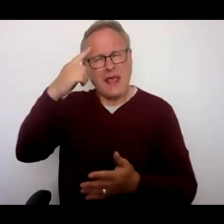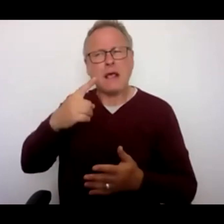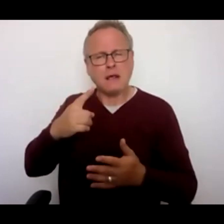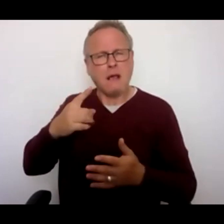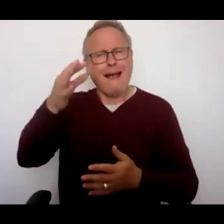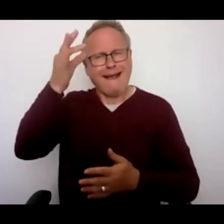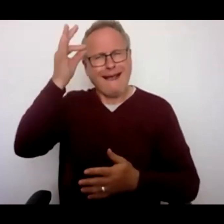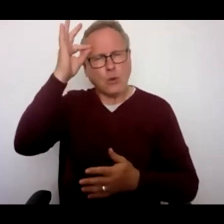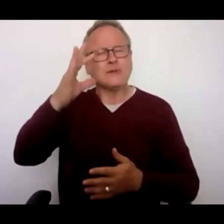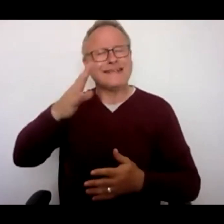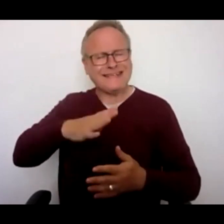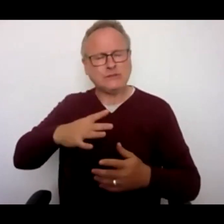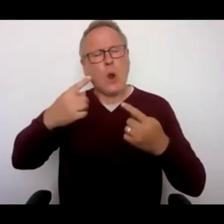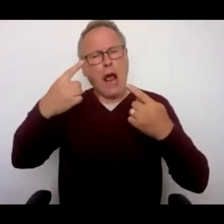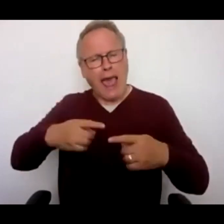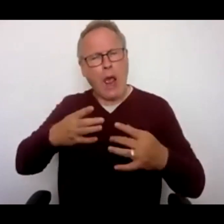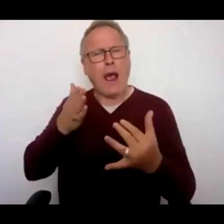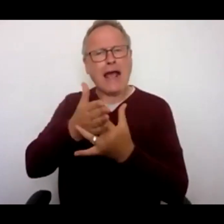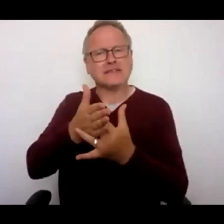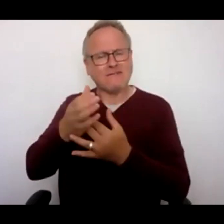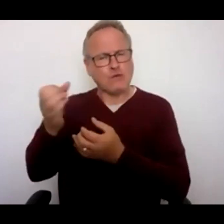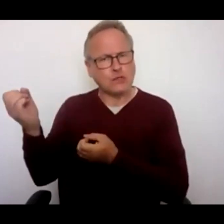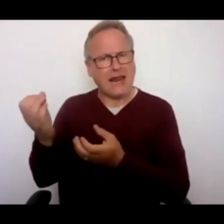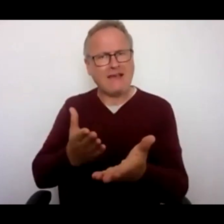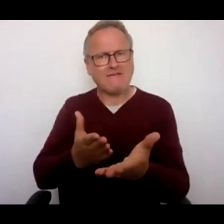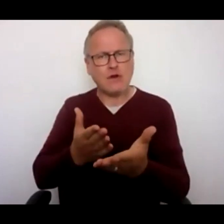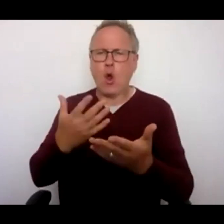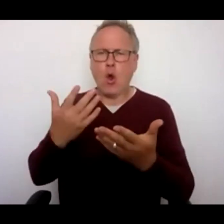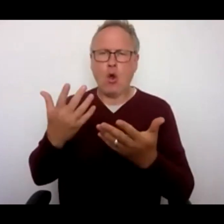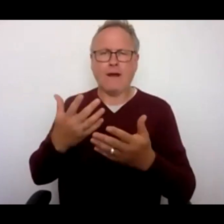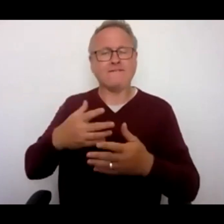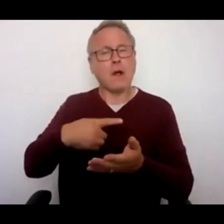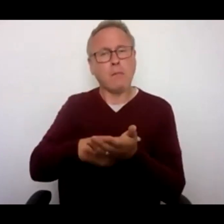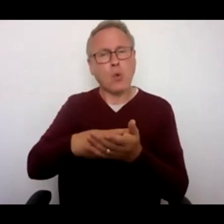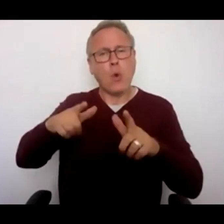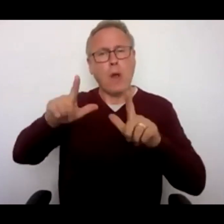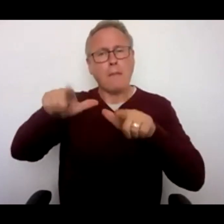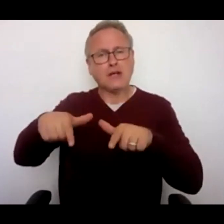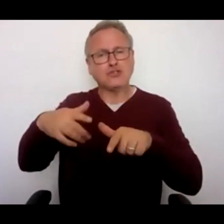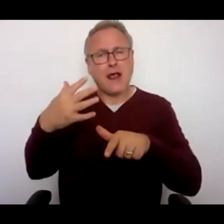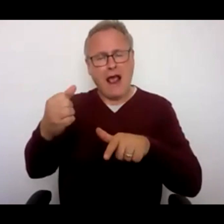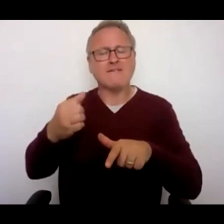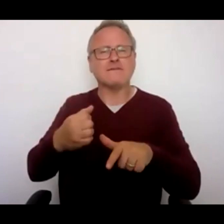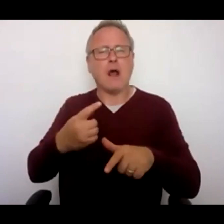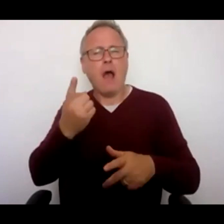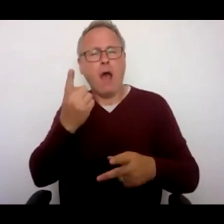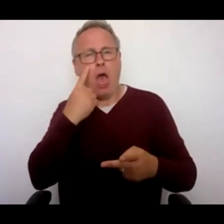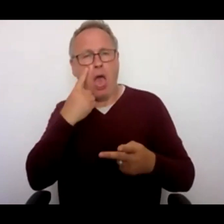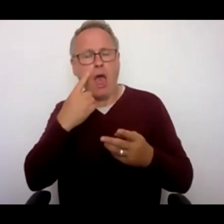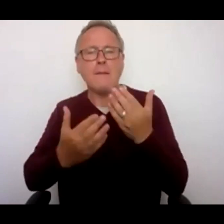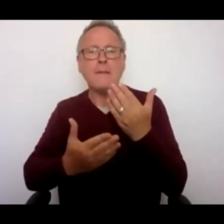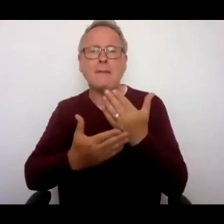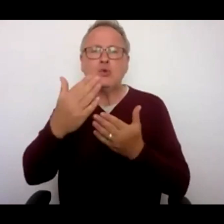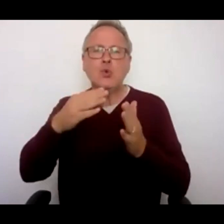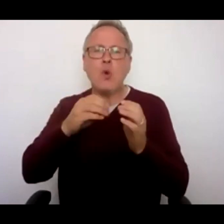city centre for deliveries and people with blue badges. Look at New Bond Street and Seven Dials Junction.